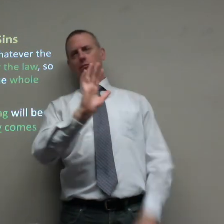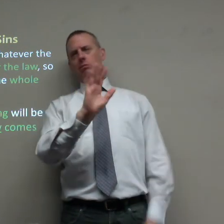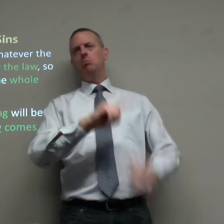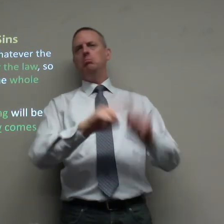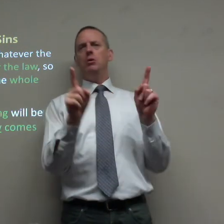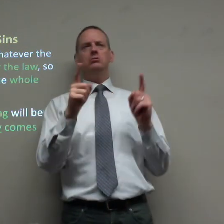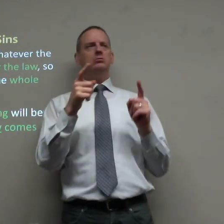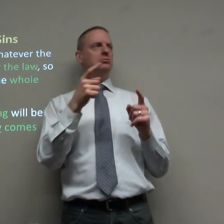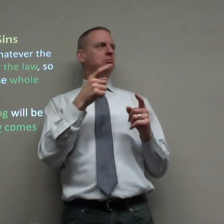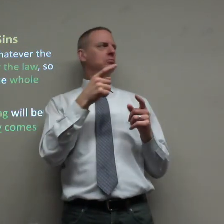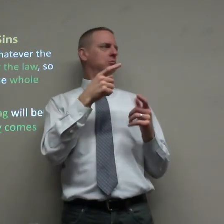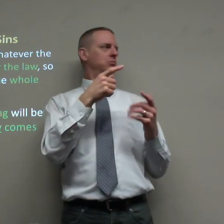I'm just a child like you.